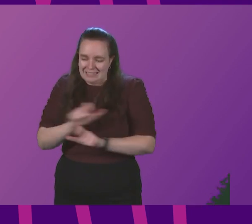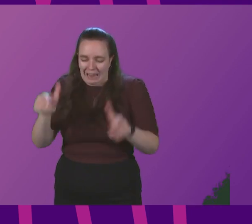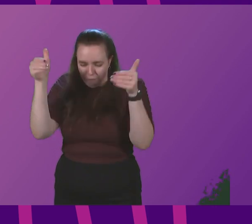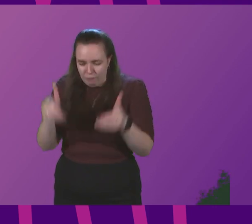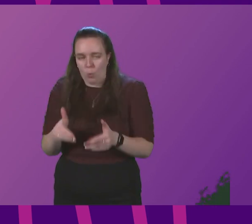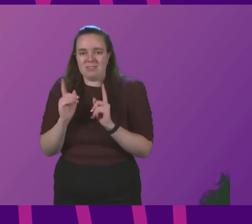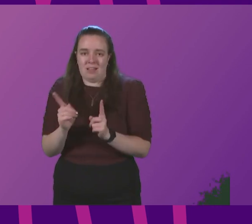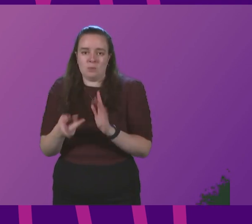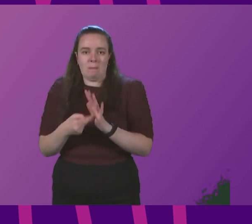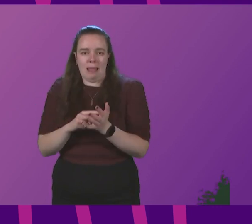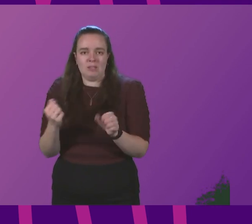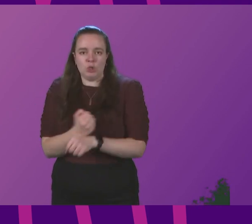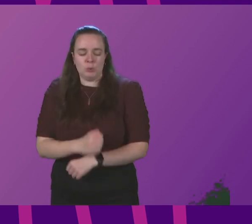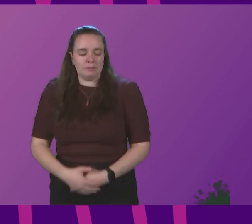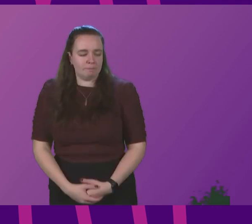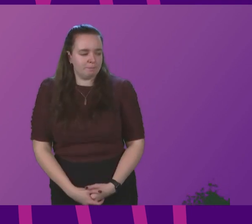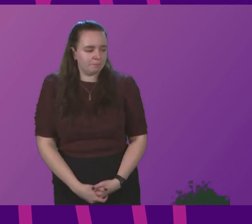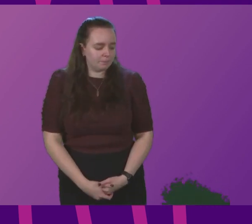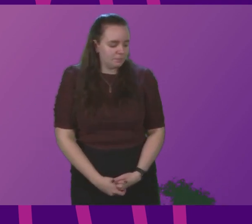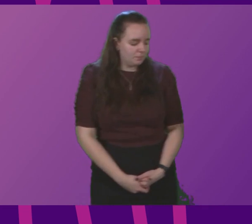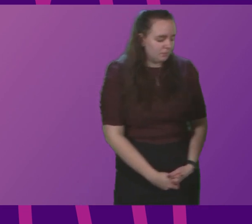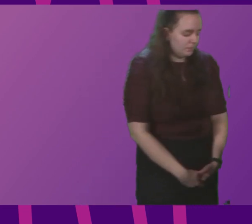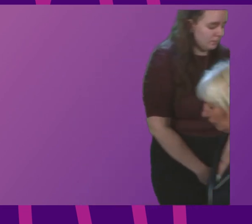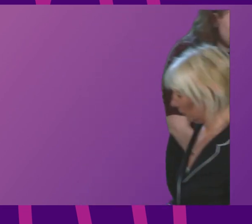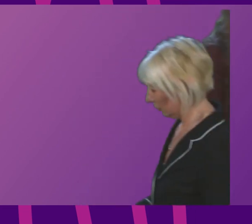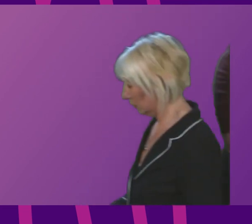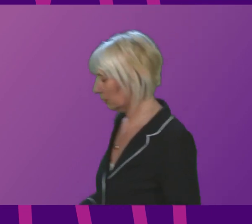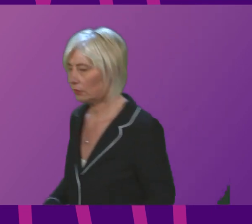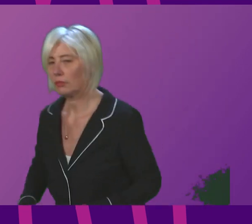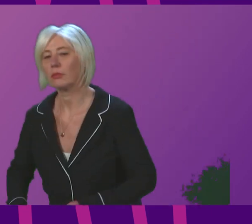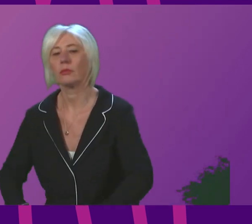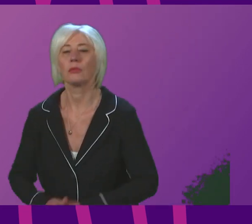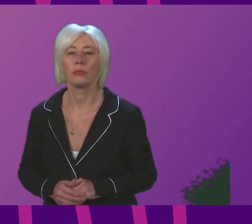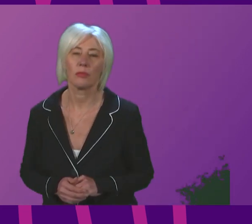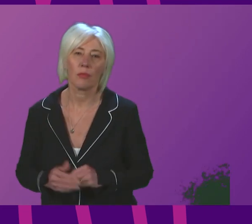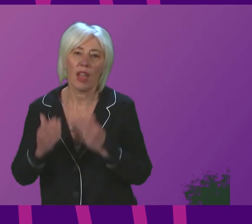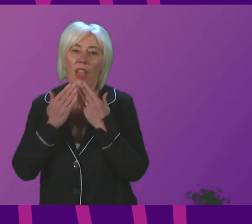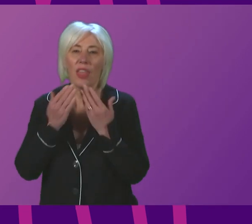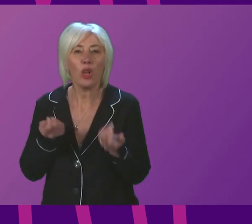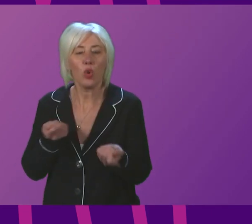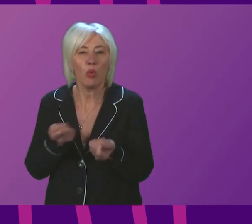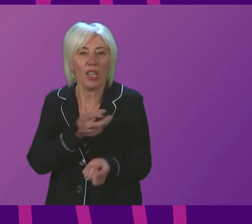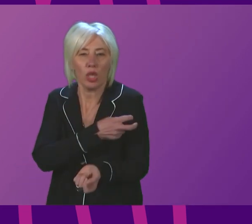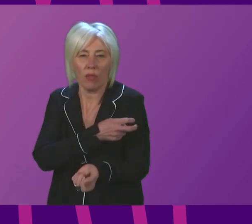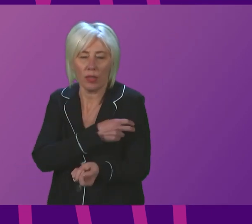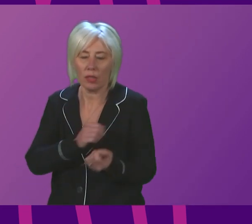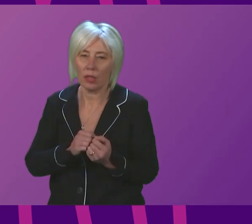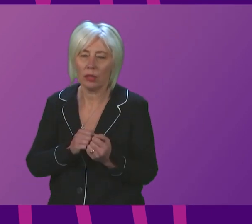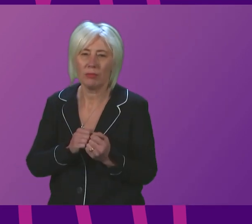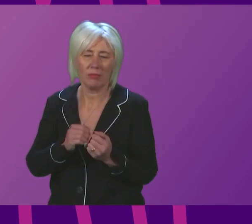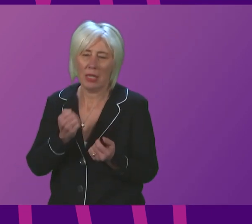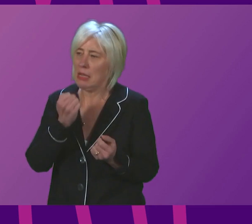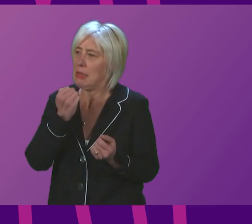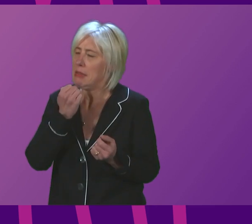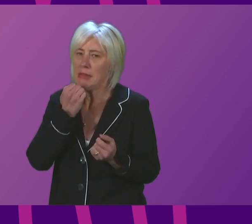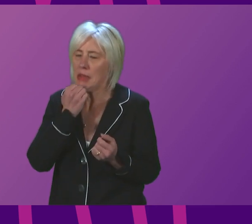is exactly what we intend to do. Kenneth Gibson to be followed by Pam Duncan-Glancy. Thank you, Presiding Officer. First Minister, a hugely disproportionate number